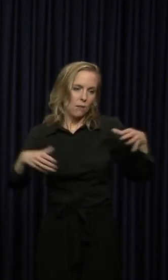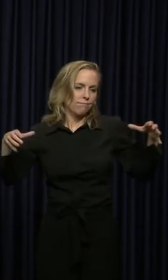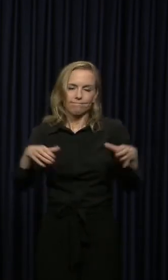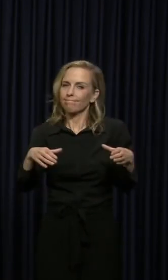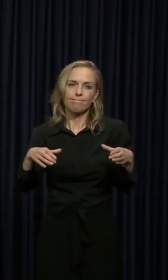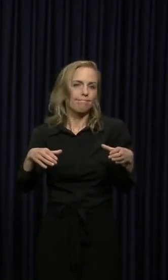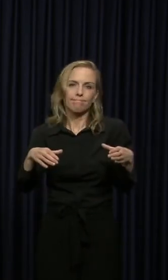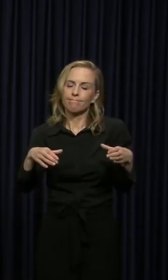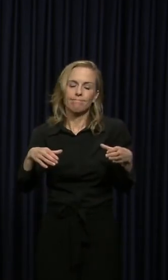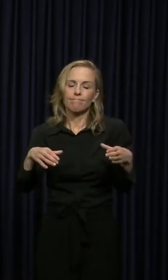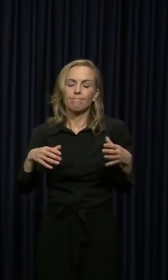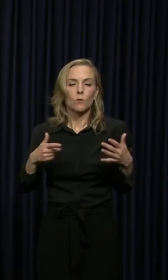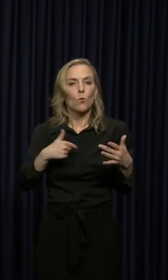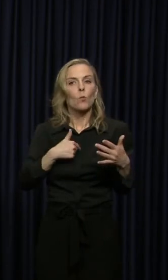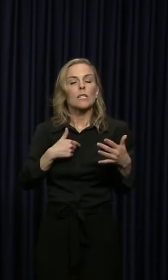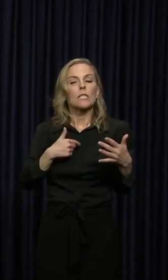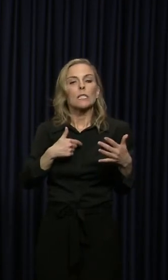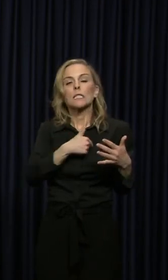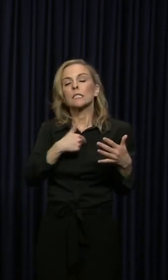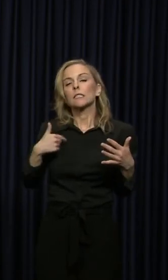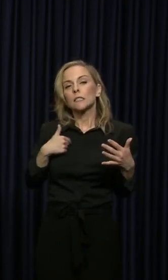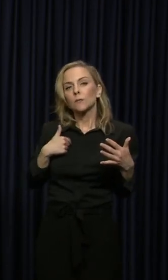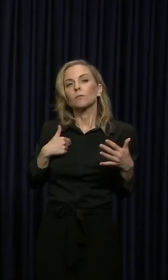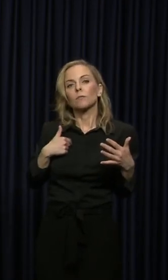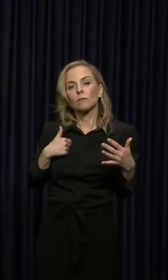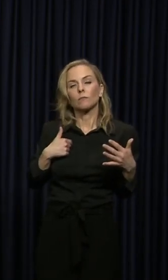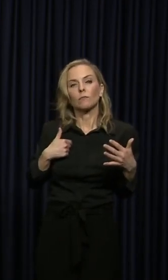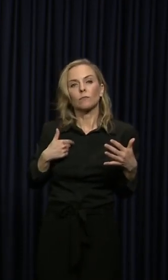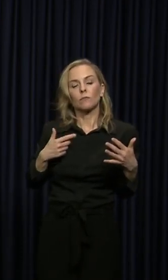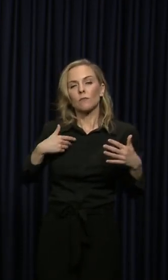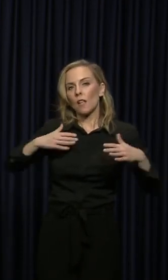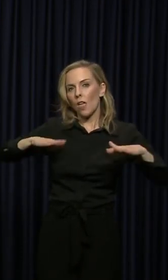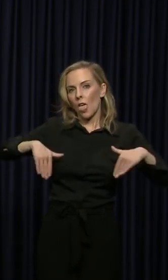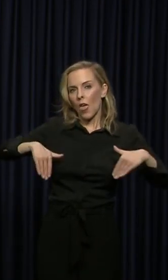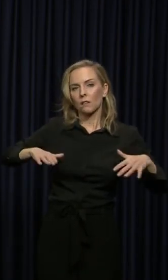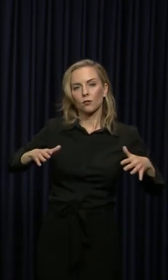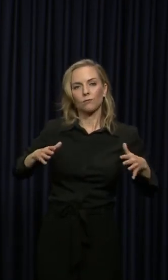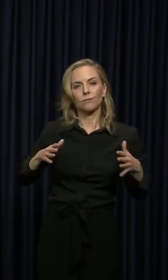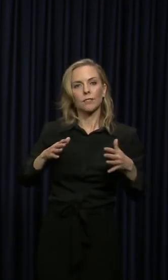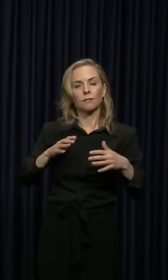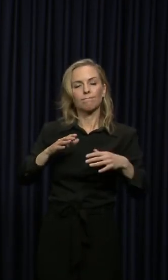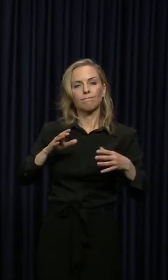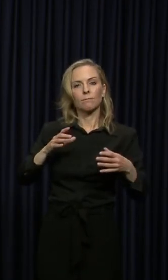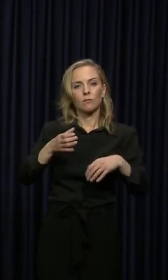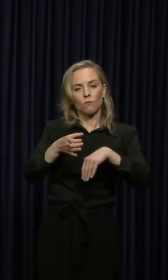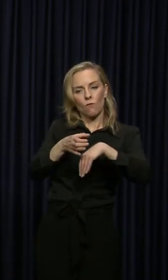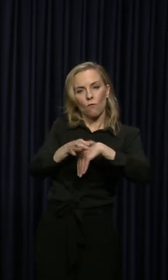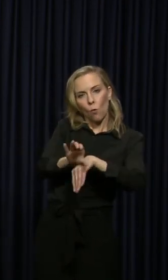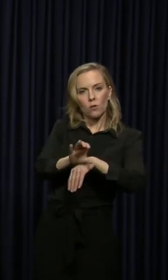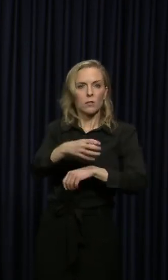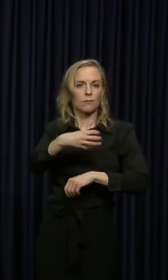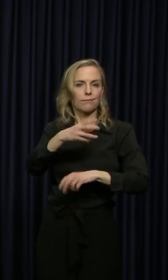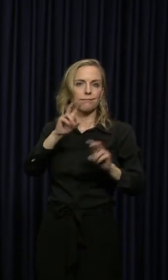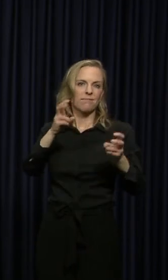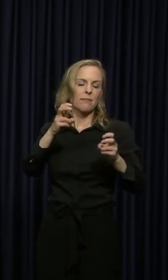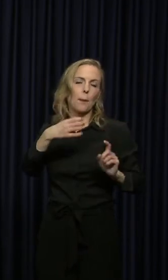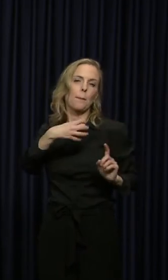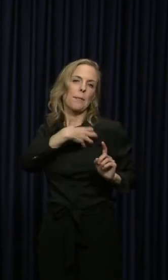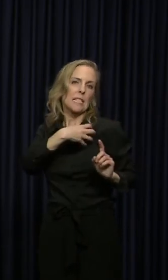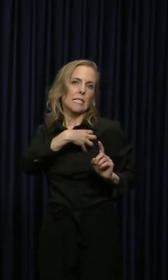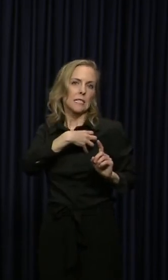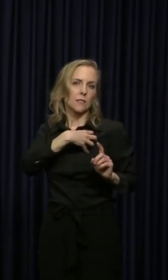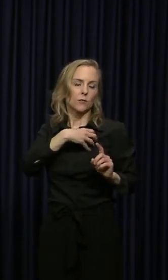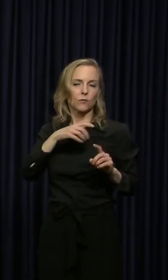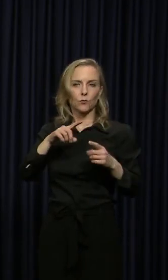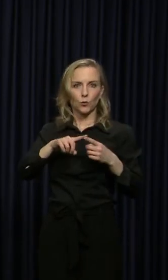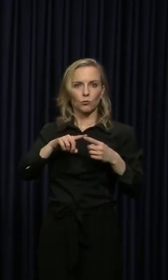we haven't encouraged enforcement and the normal law enforcement sense, there are going